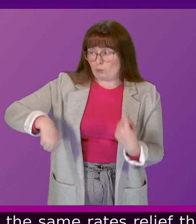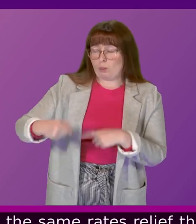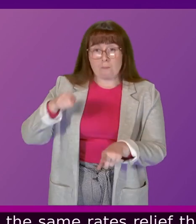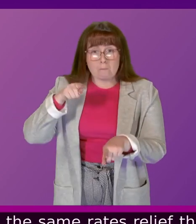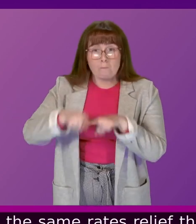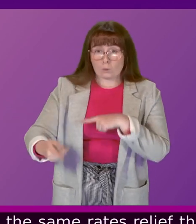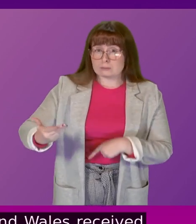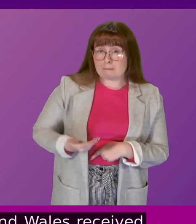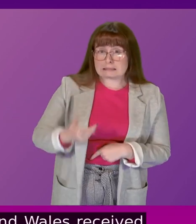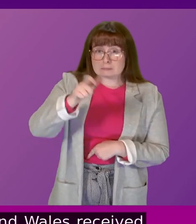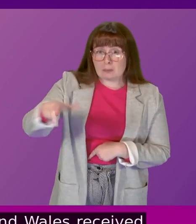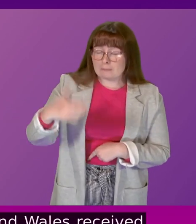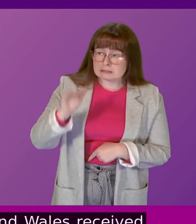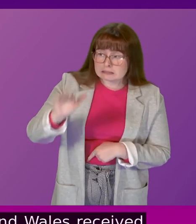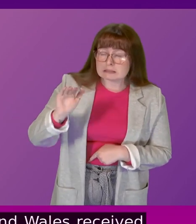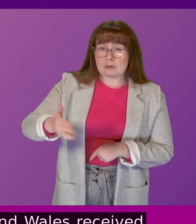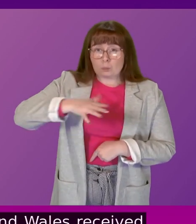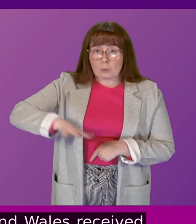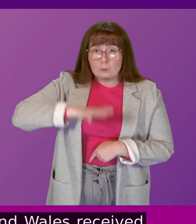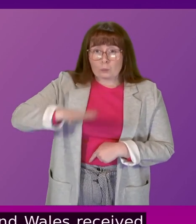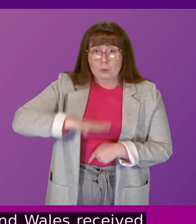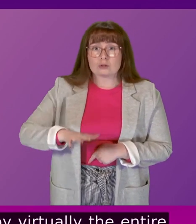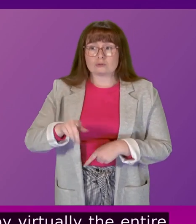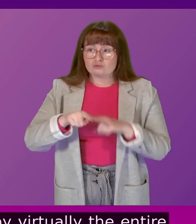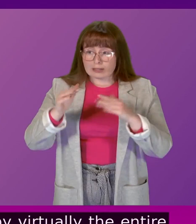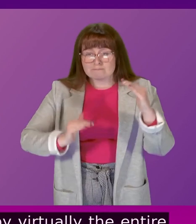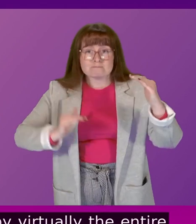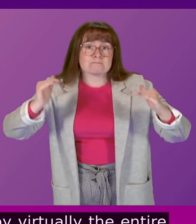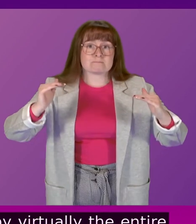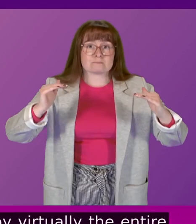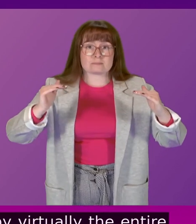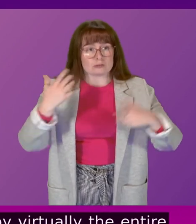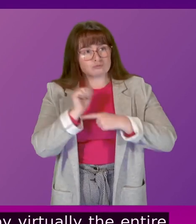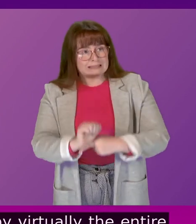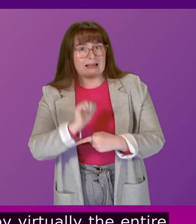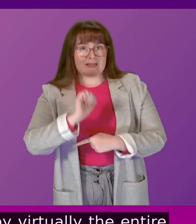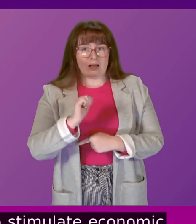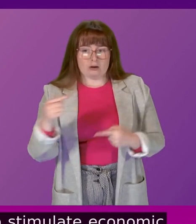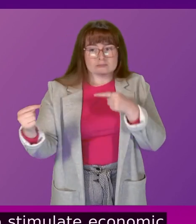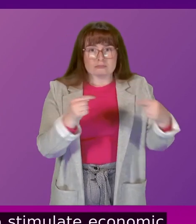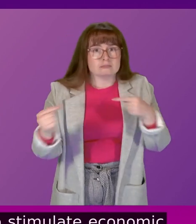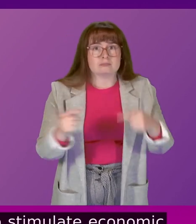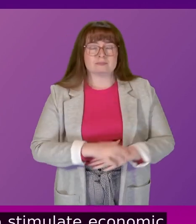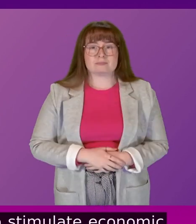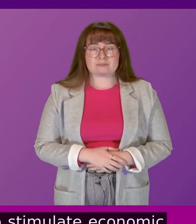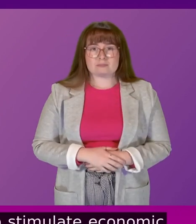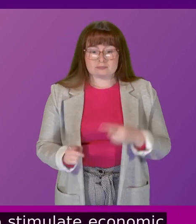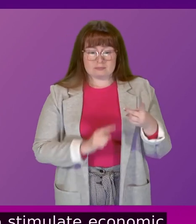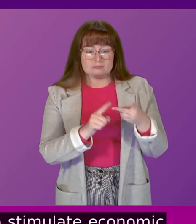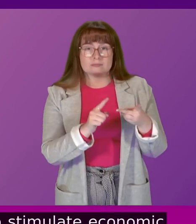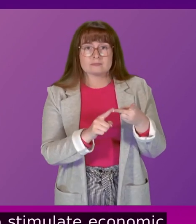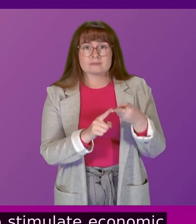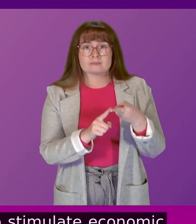the entire business community in order to stimulate economic growth and protect their competitiveness? Secondly,